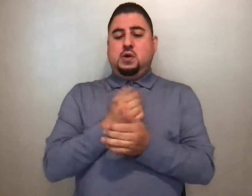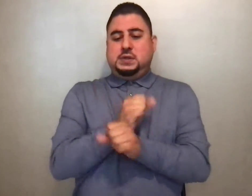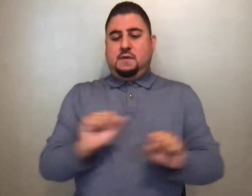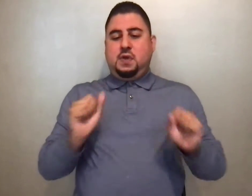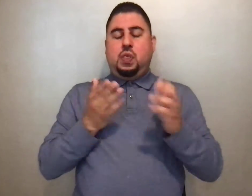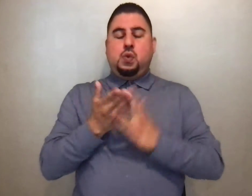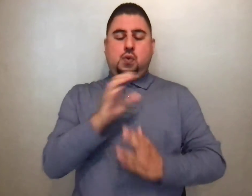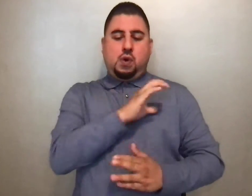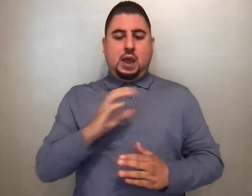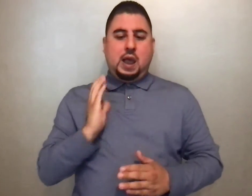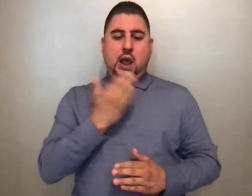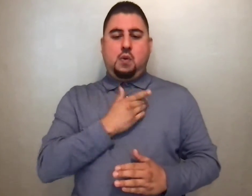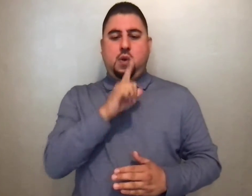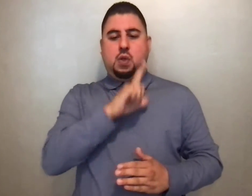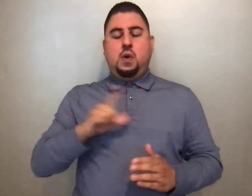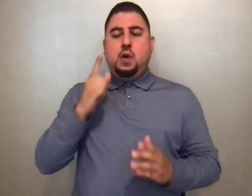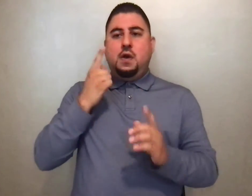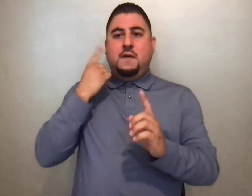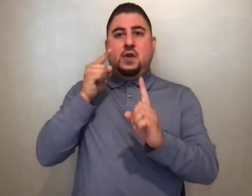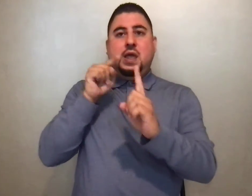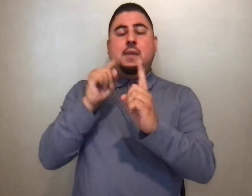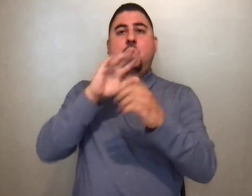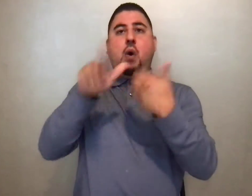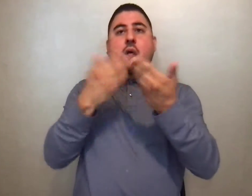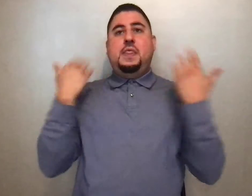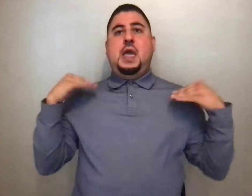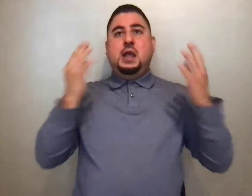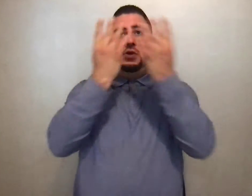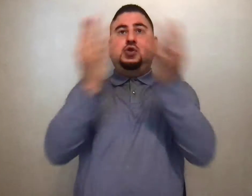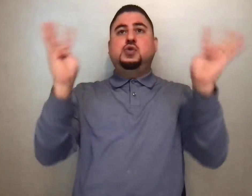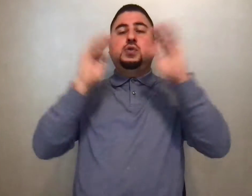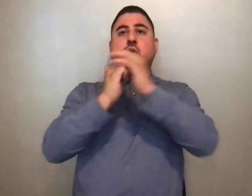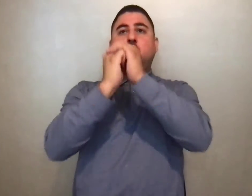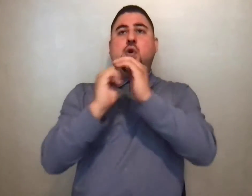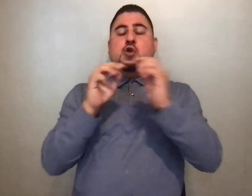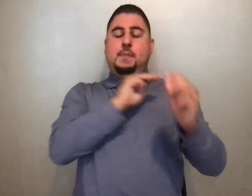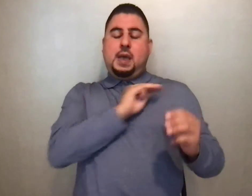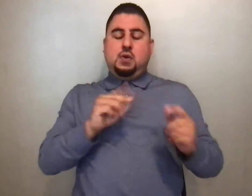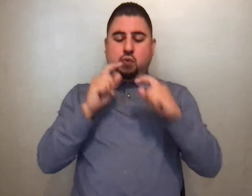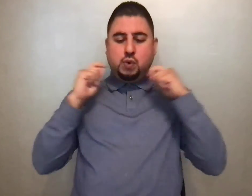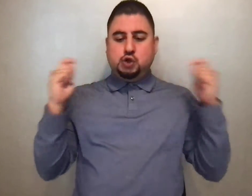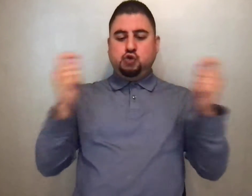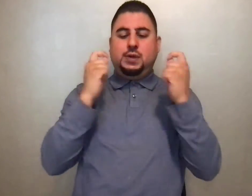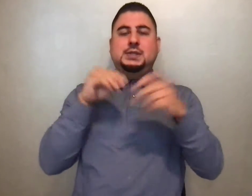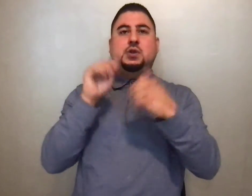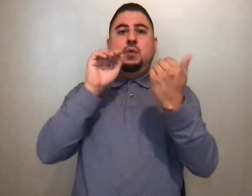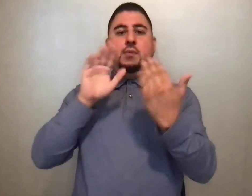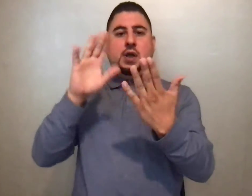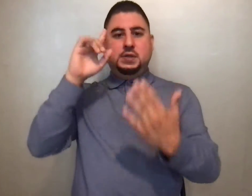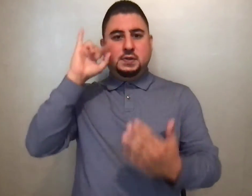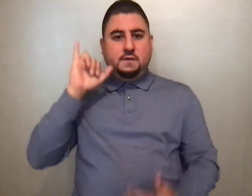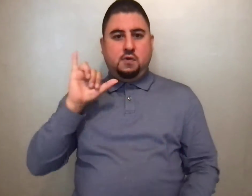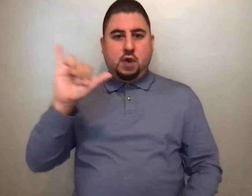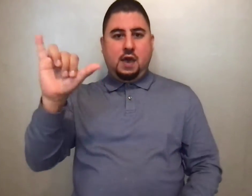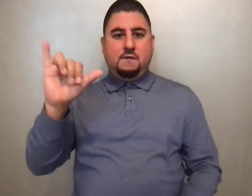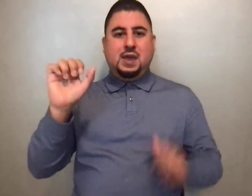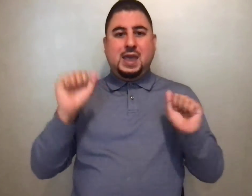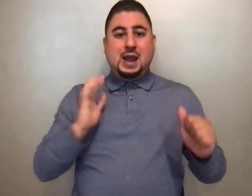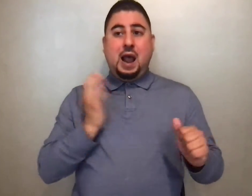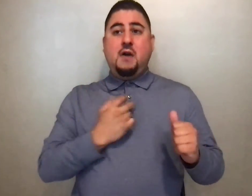our Lord. Through him the host of angels adores your majesty and rejoices in your presence forever. May our voices, we pray,